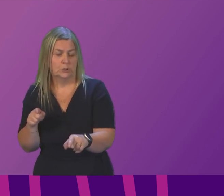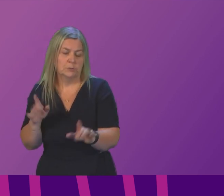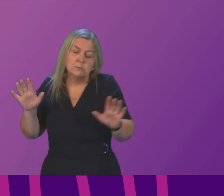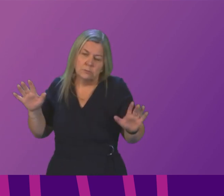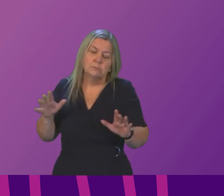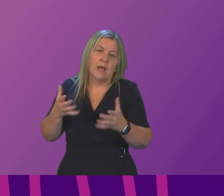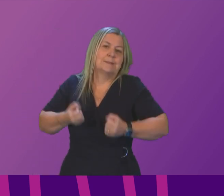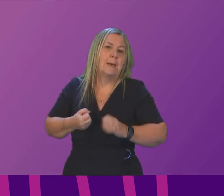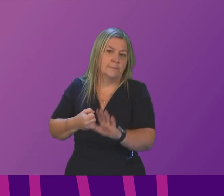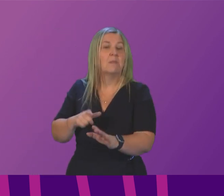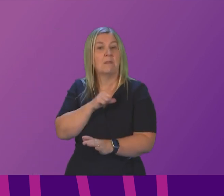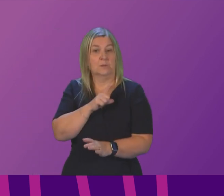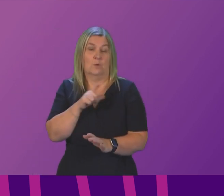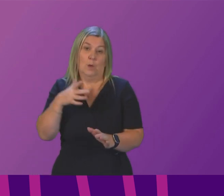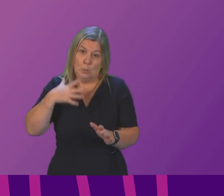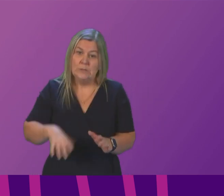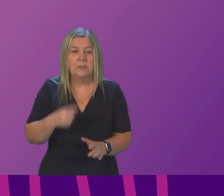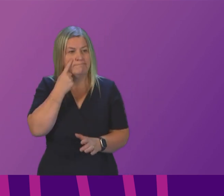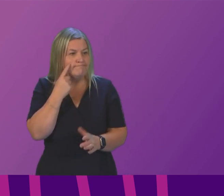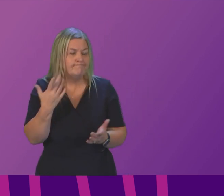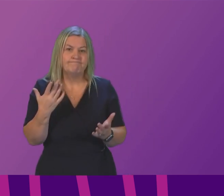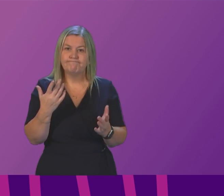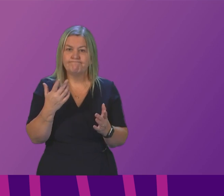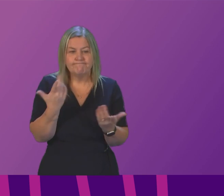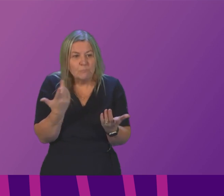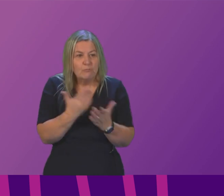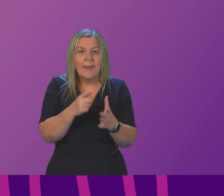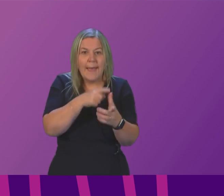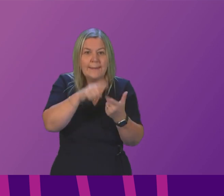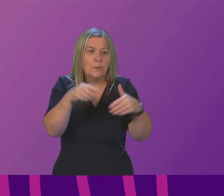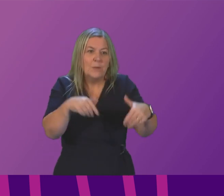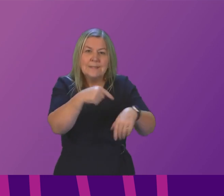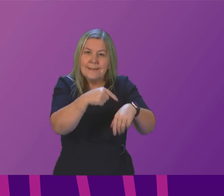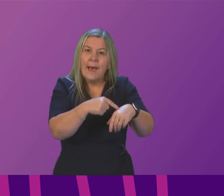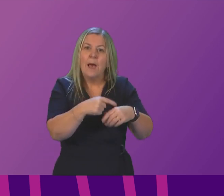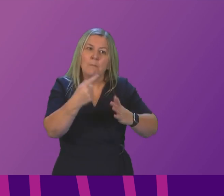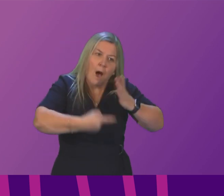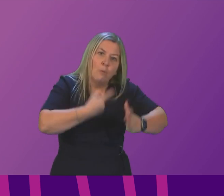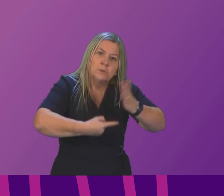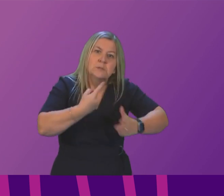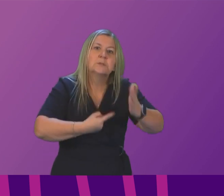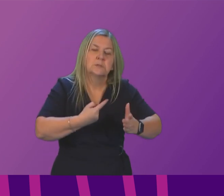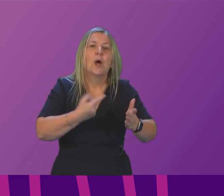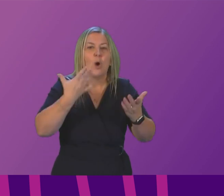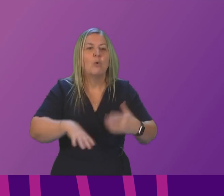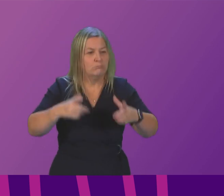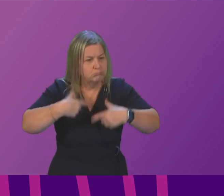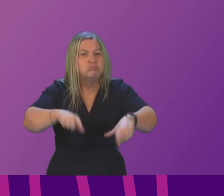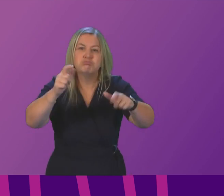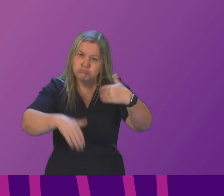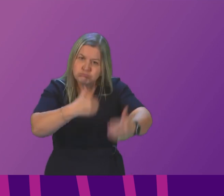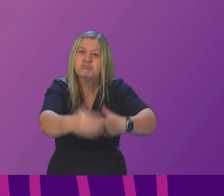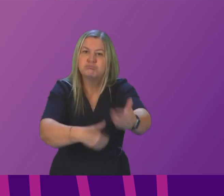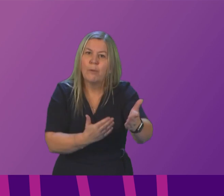that which is why we are investing in trying to cut A&E waiting times and improve the flow through our hospitals